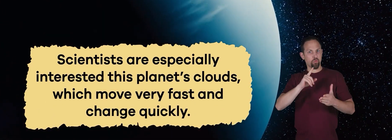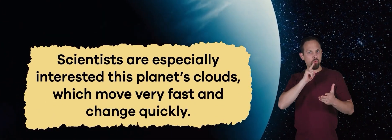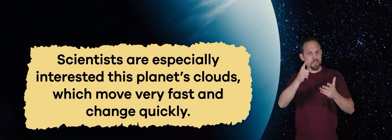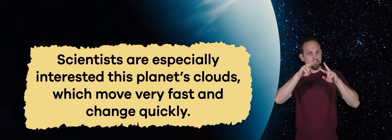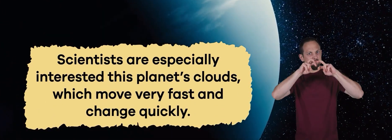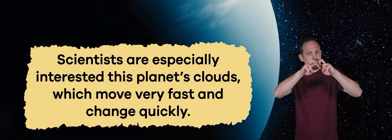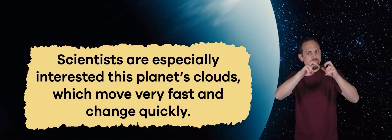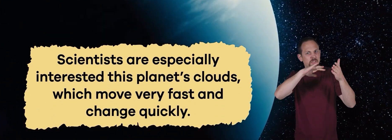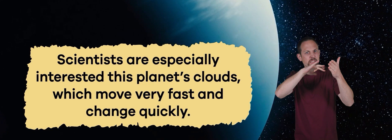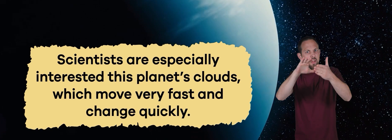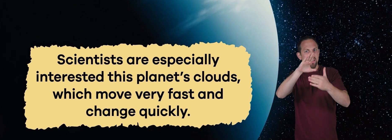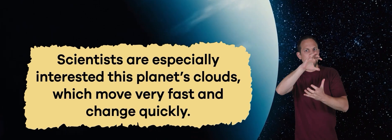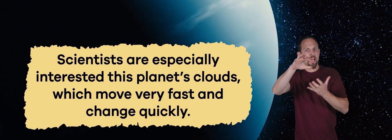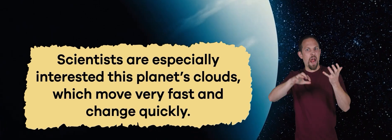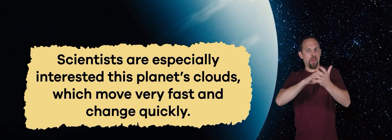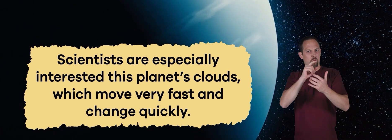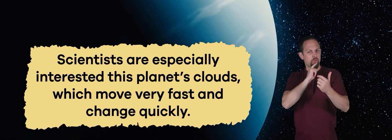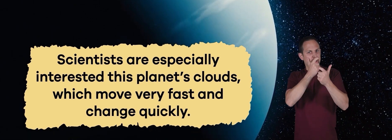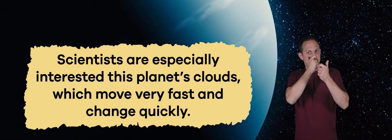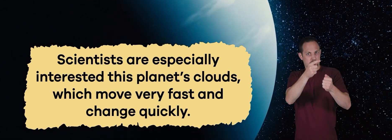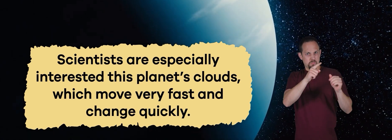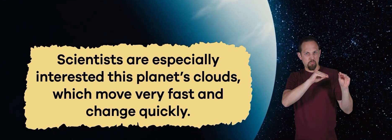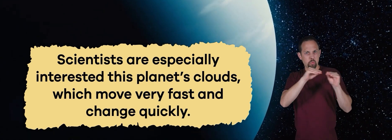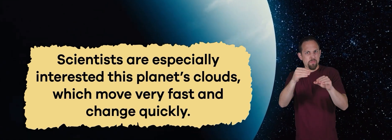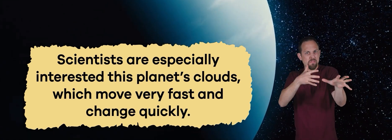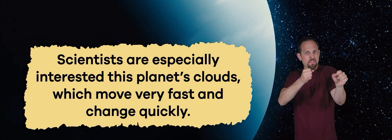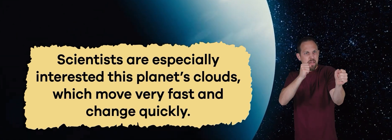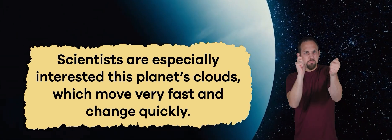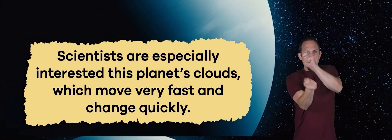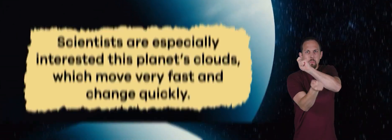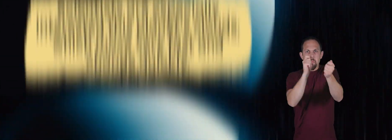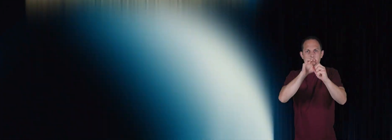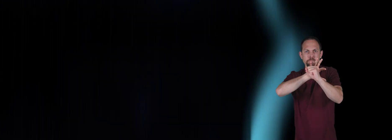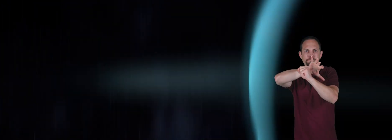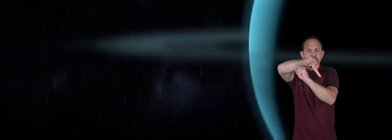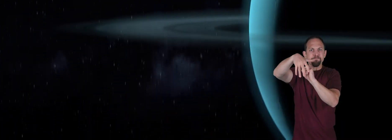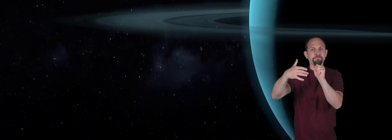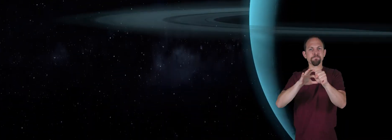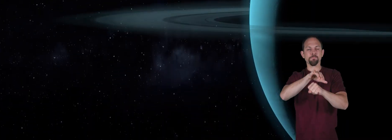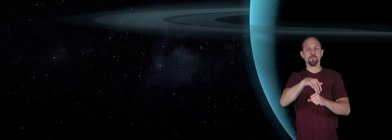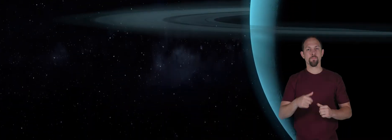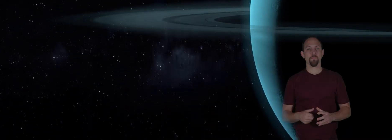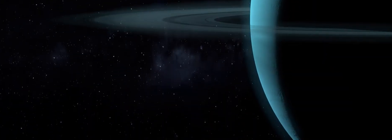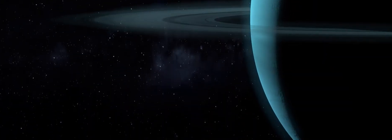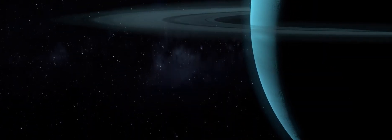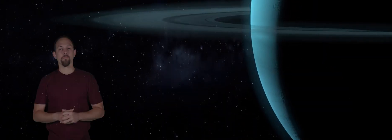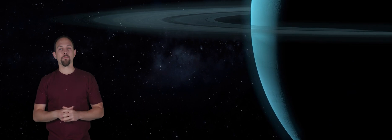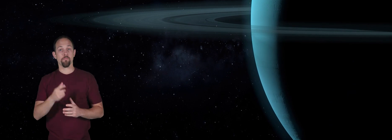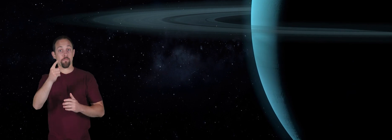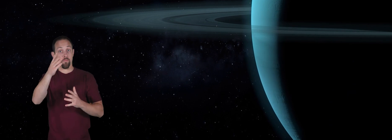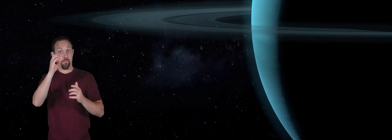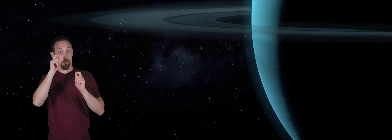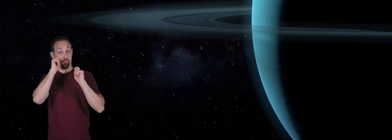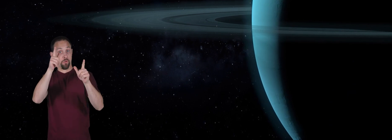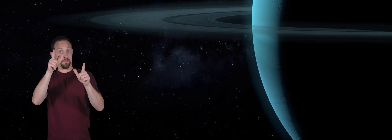planet's clouds, which move very fast and change quickly. Would it surprise you to learn that Uranus has rings?